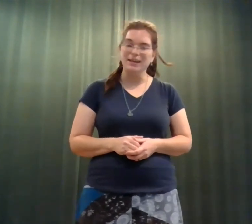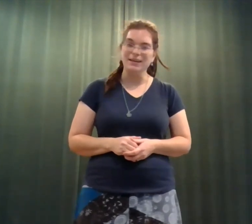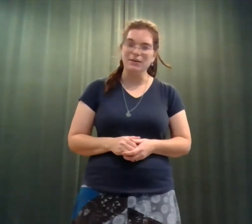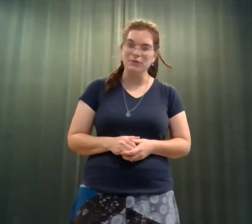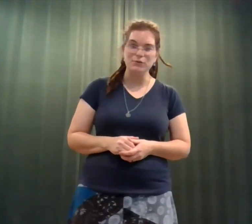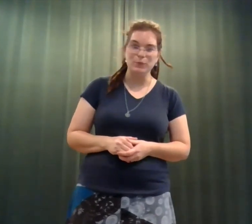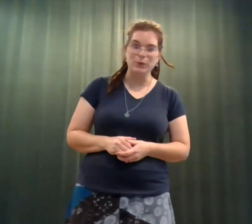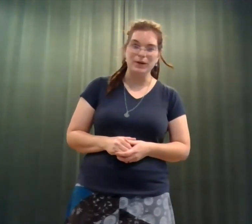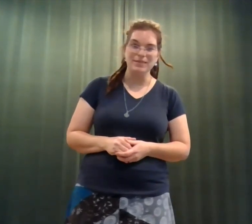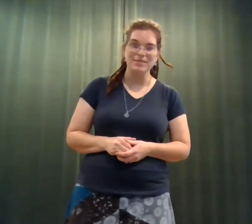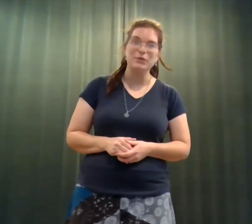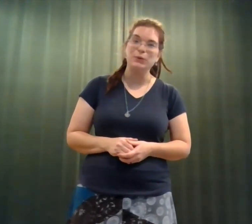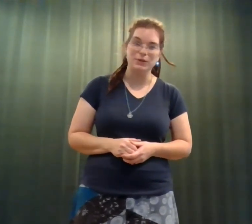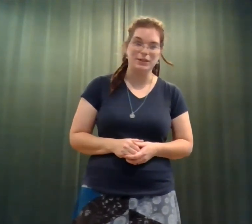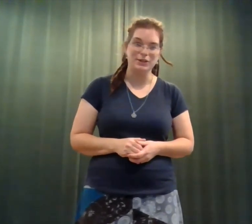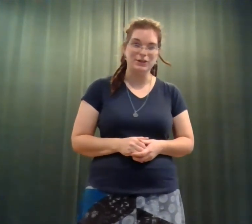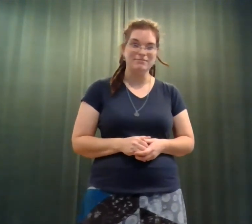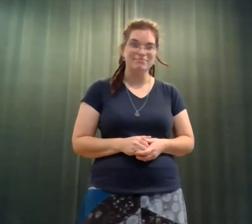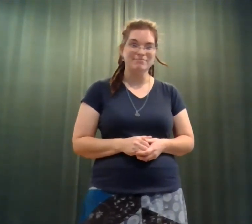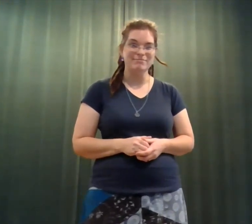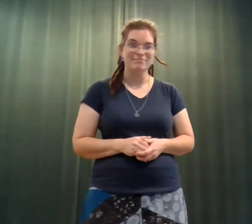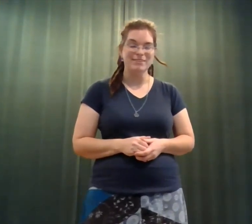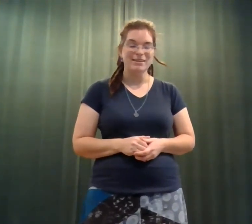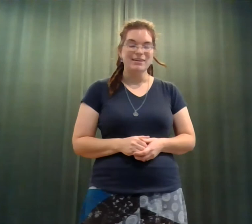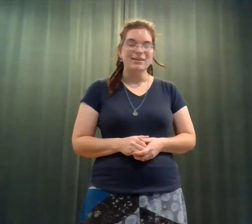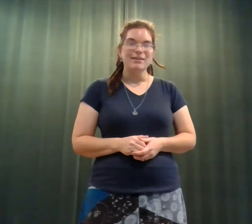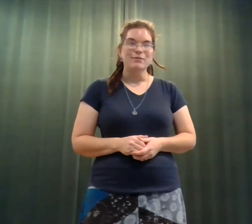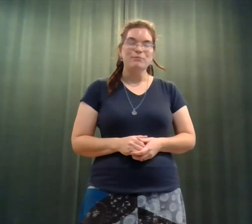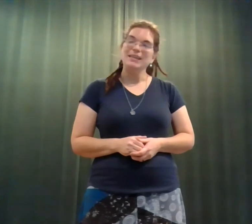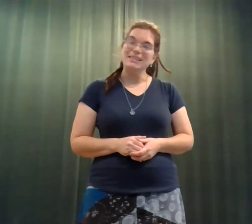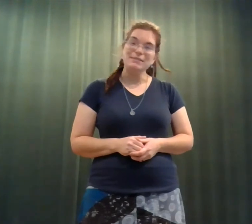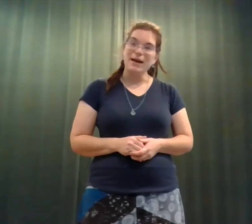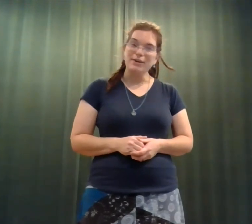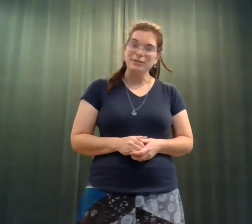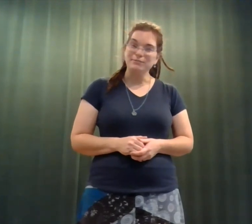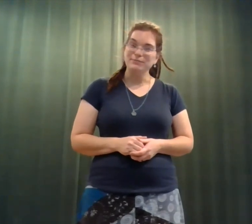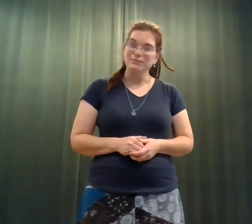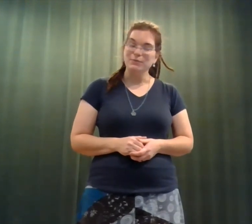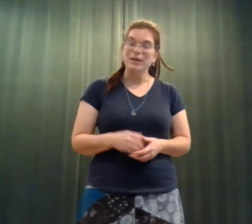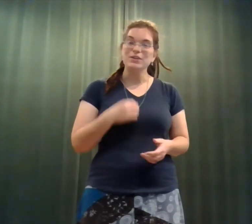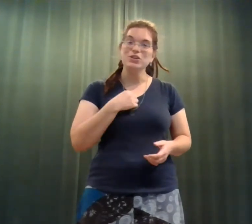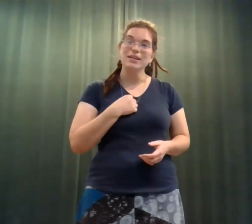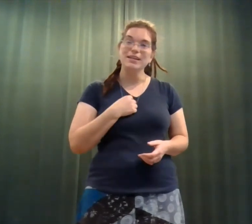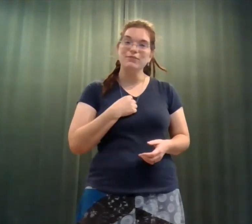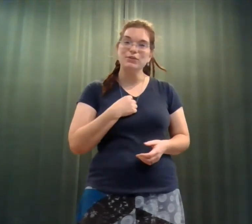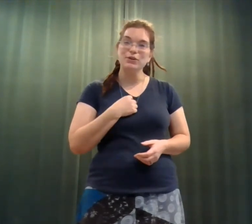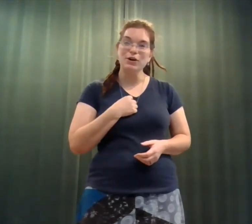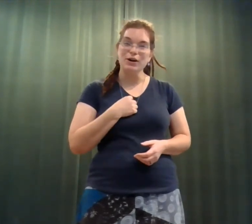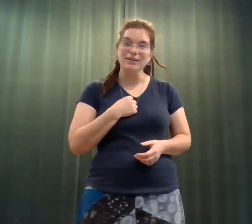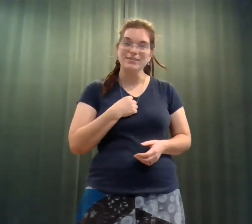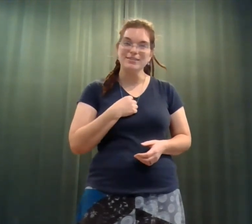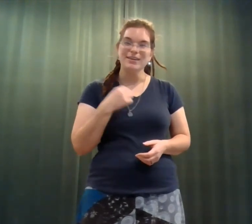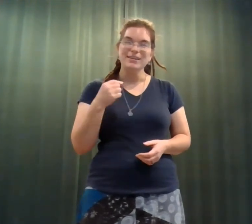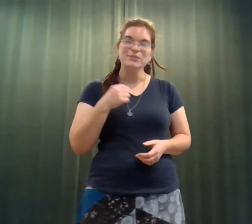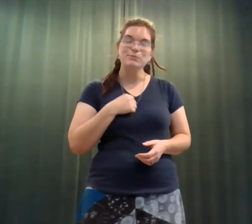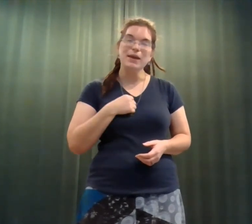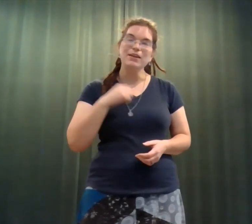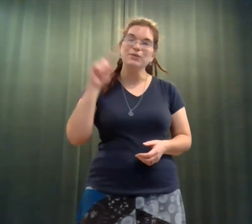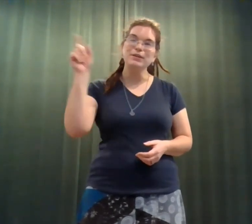of those boys courting her. But it didn't matter because she had given her heart to a man who